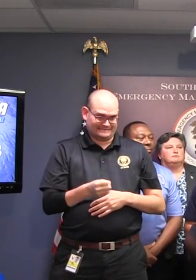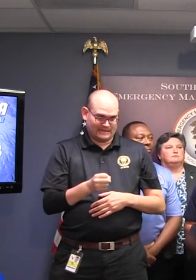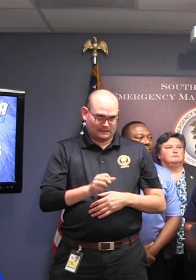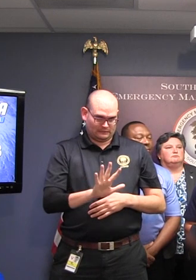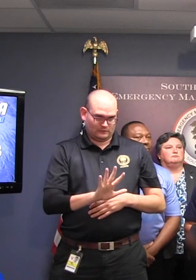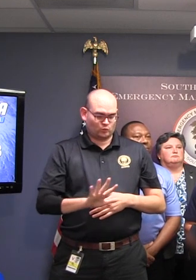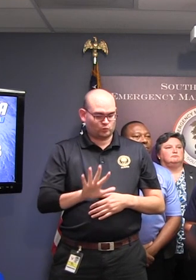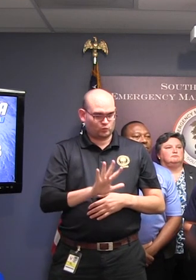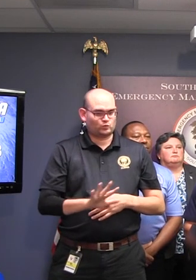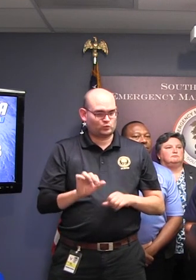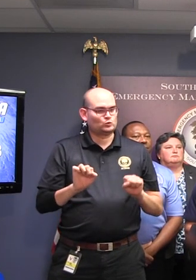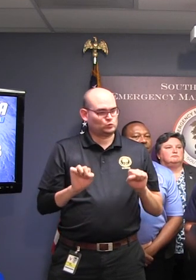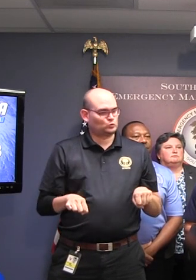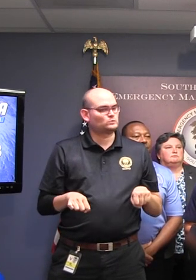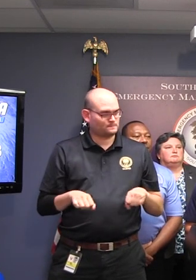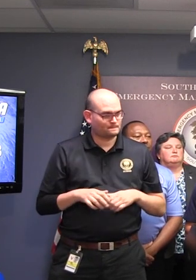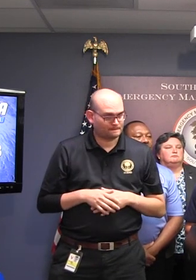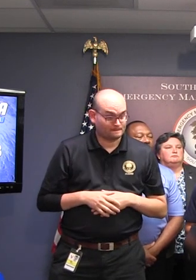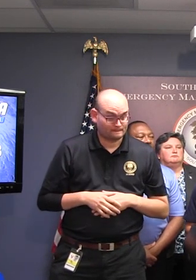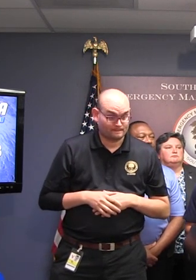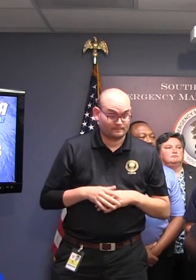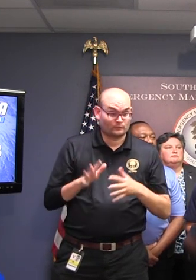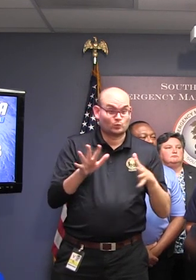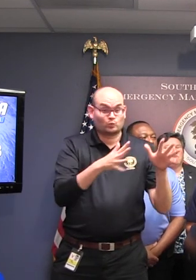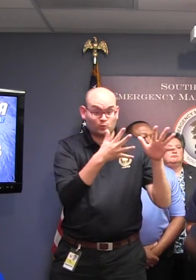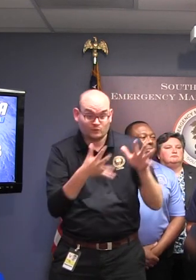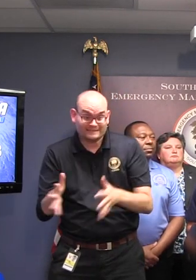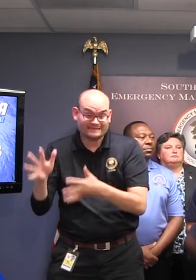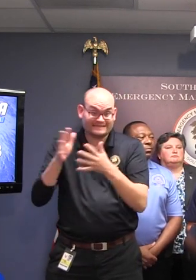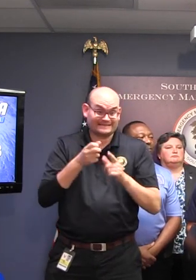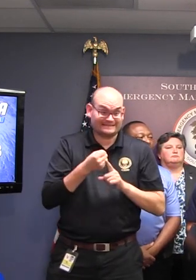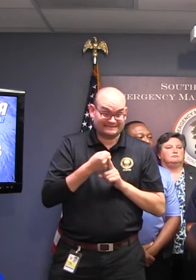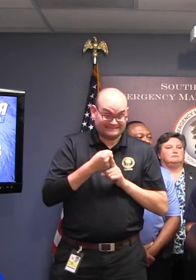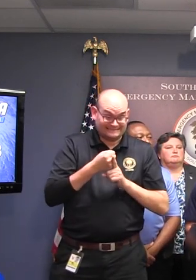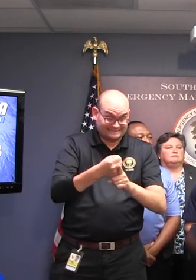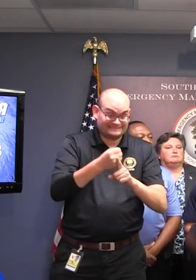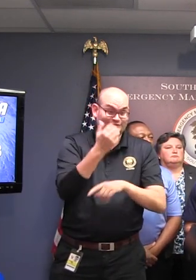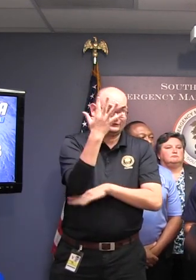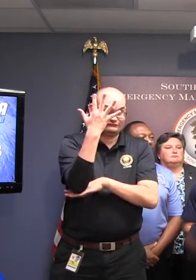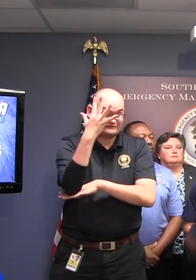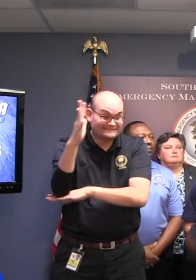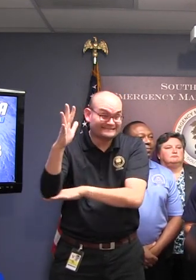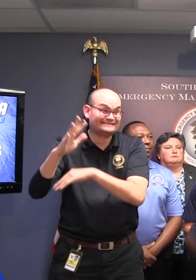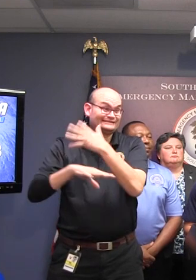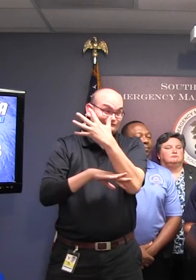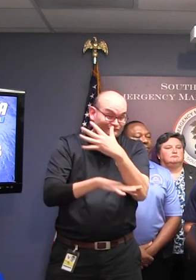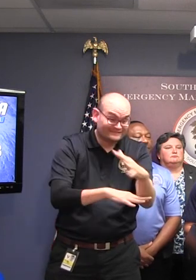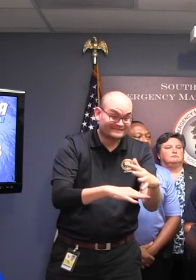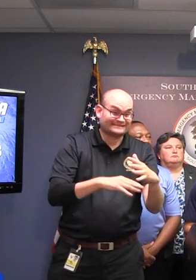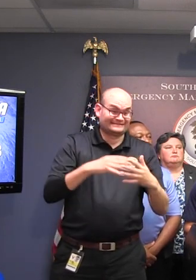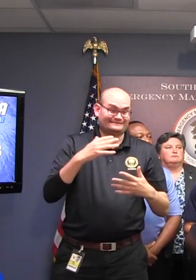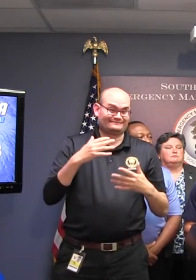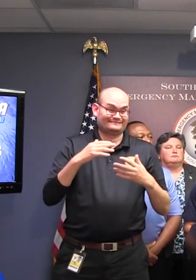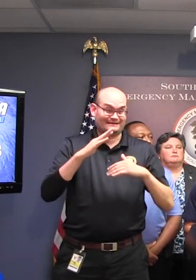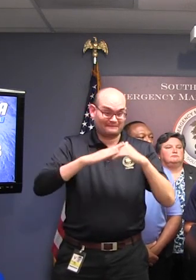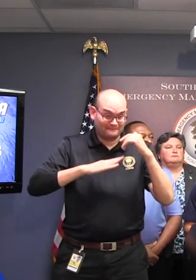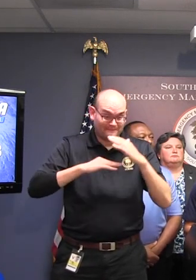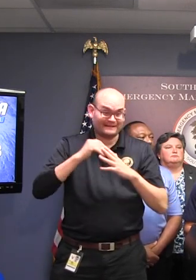These winds could cause scattered damage to trees and power lines, as well as some possible minor damage to structures.